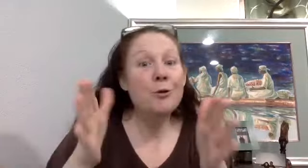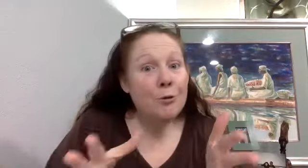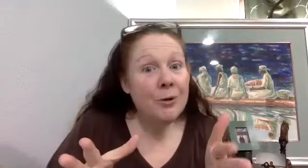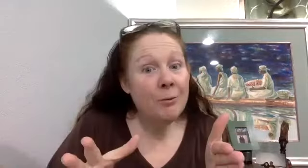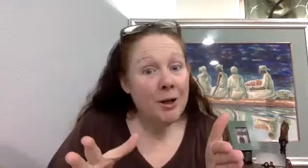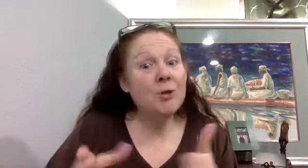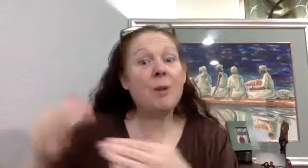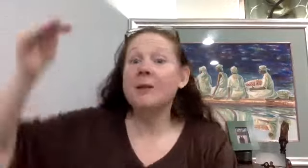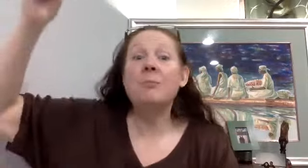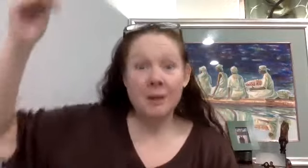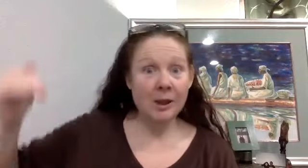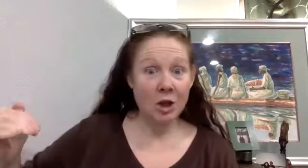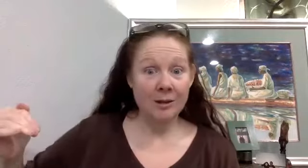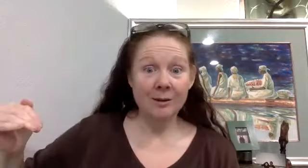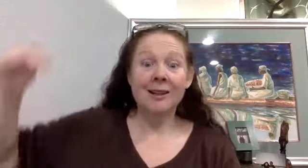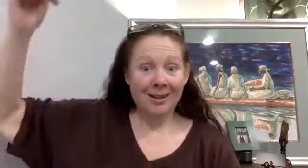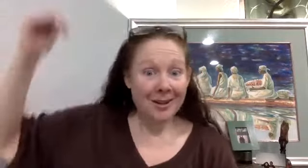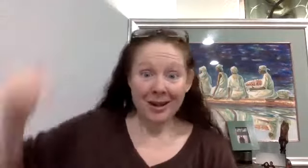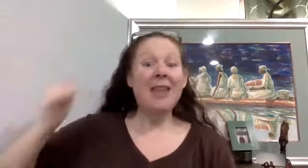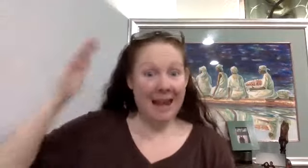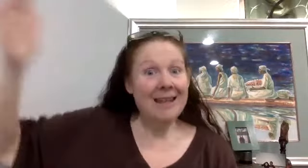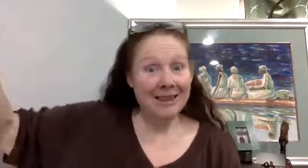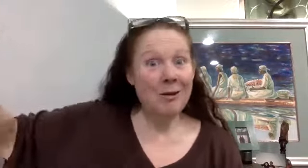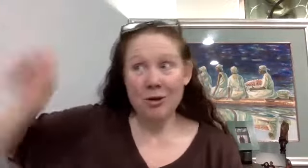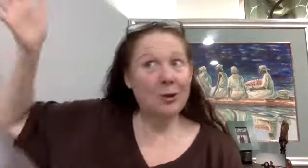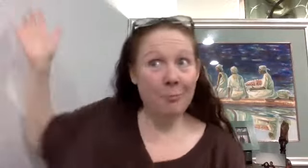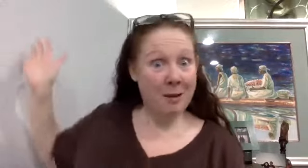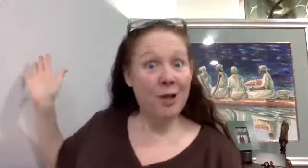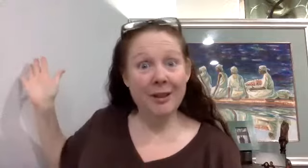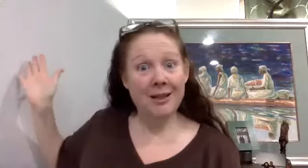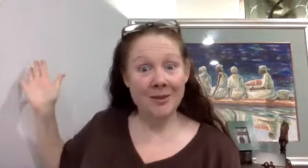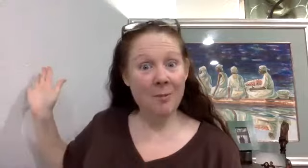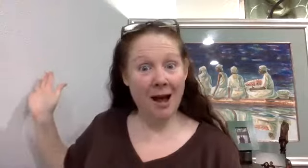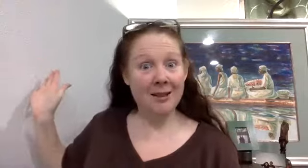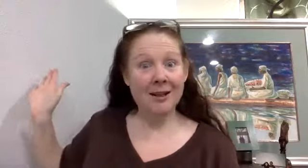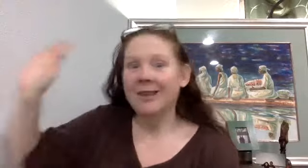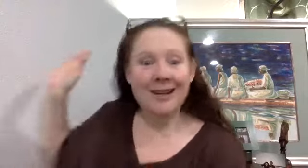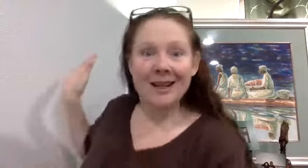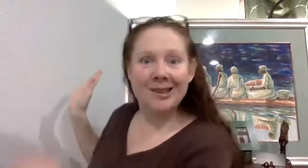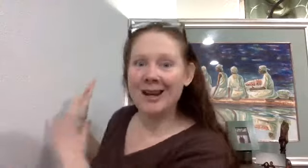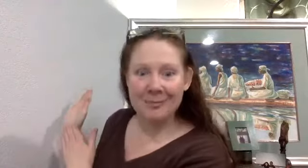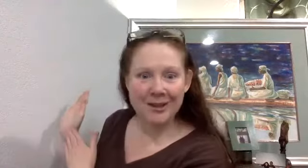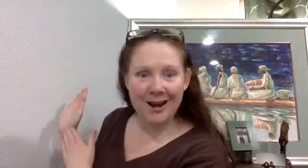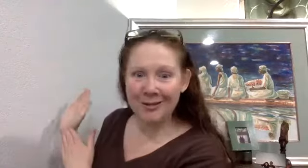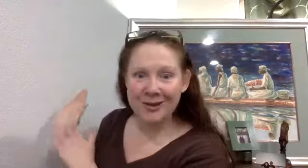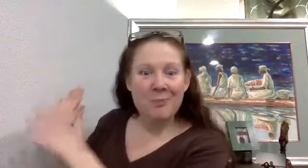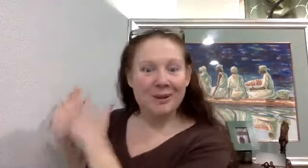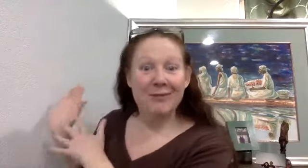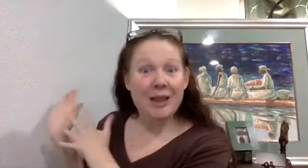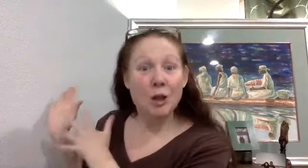use it in Western medicine, but it's legit. They, there's still people on the Indian subcontinent. They didn't extinct themselves believing in the